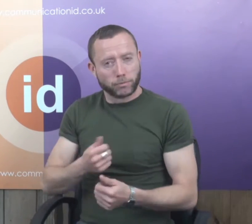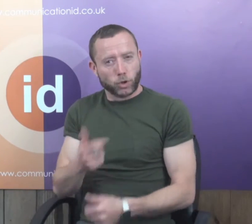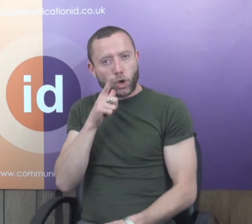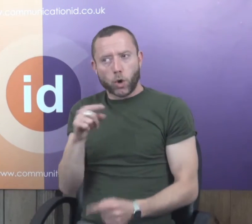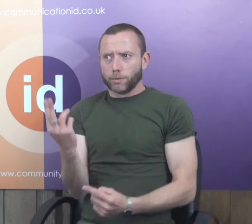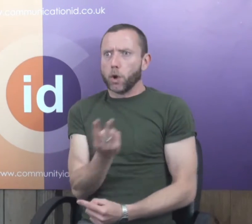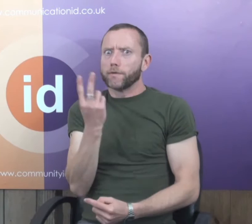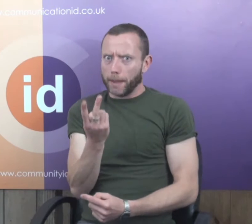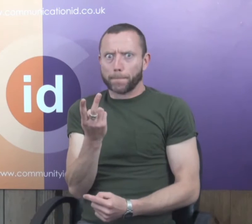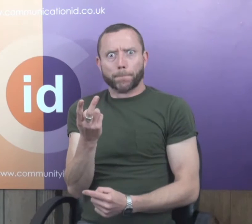amicable.